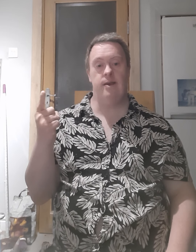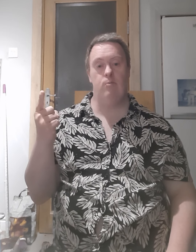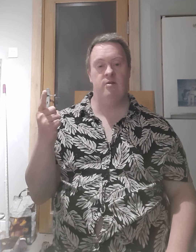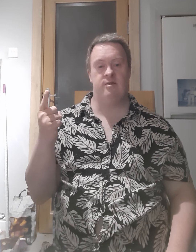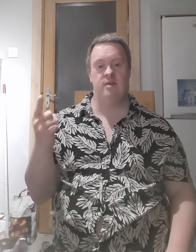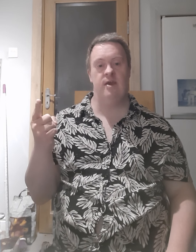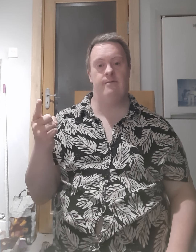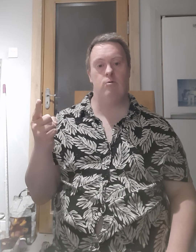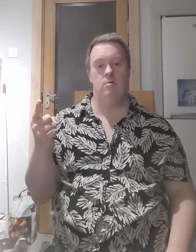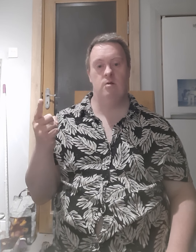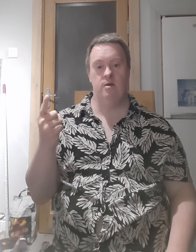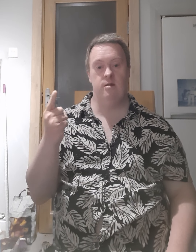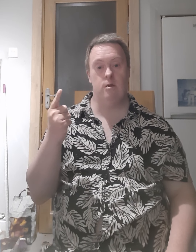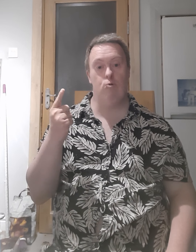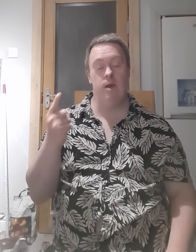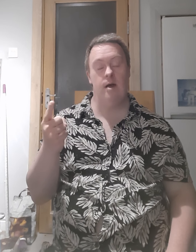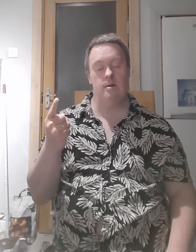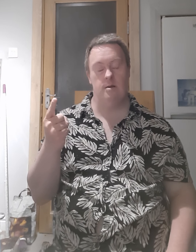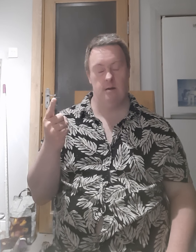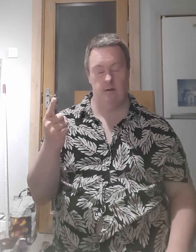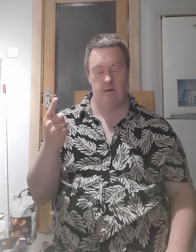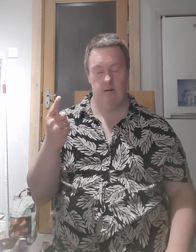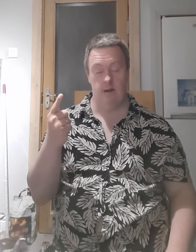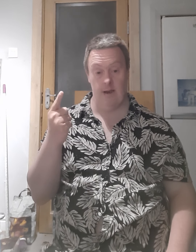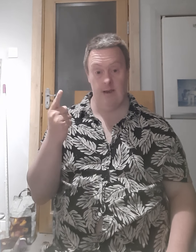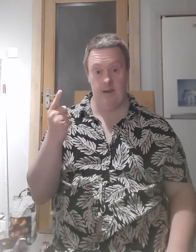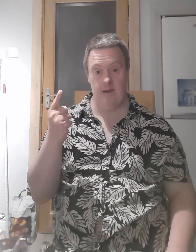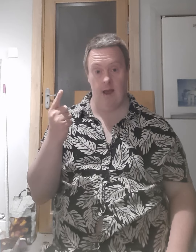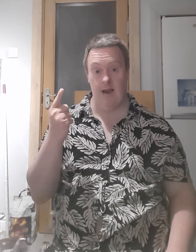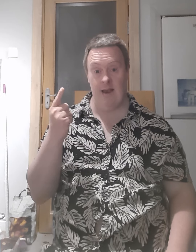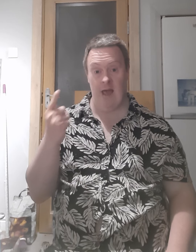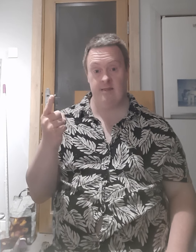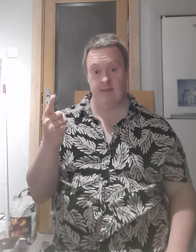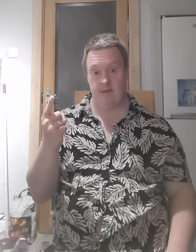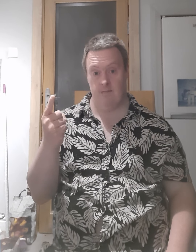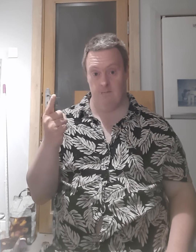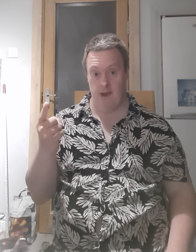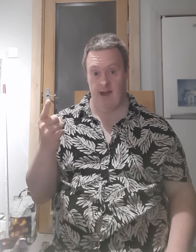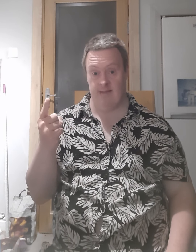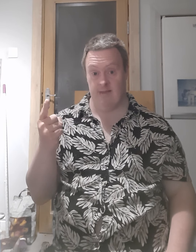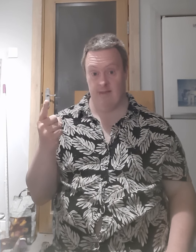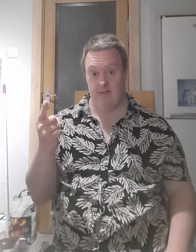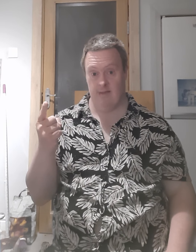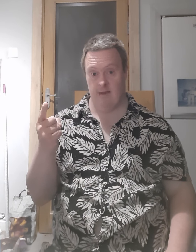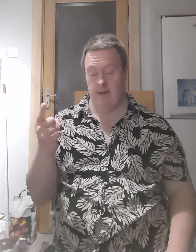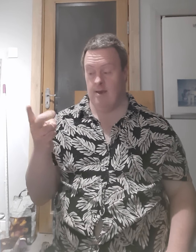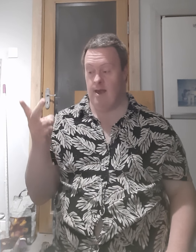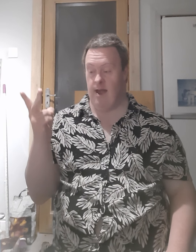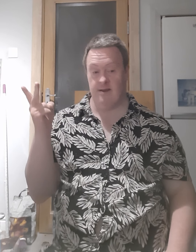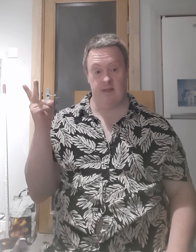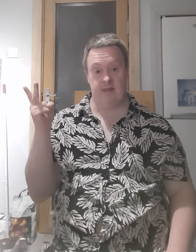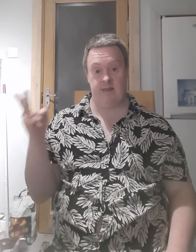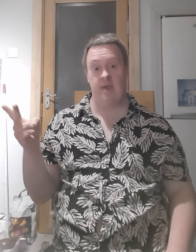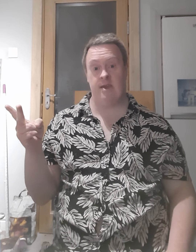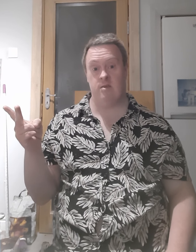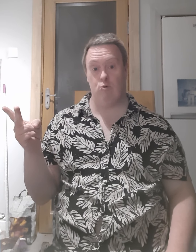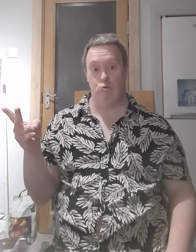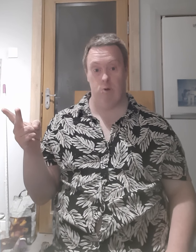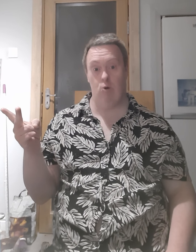Buddyman Stable, is the real. A legend, man. And the second real,